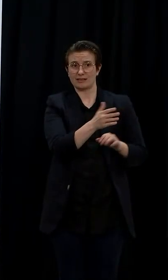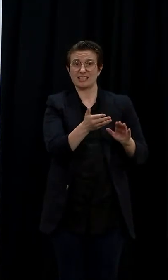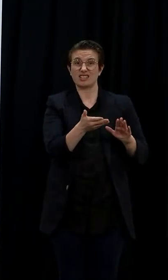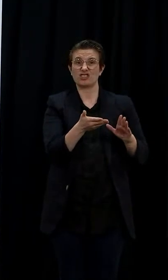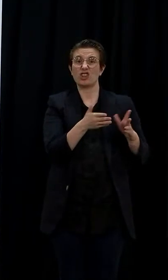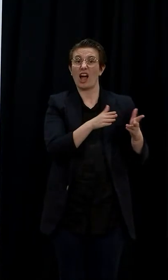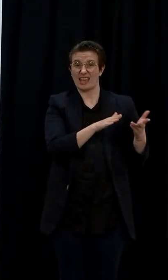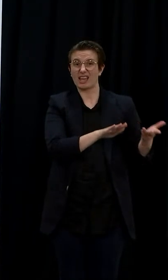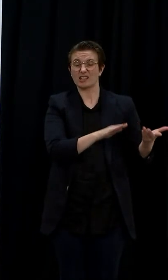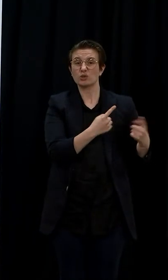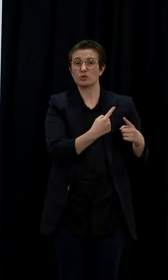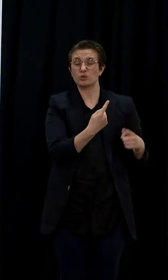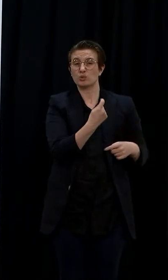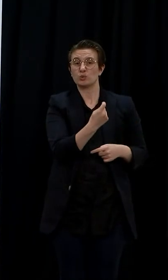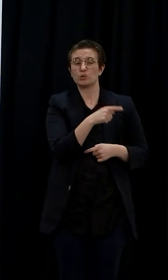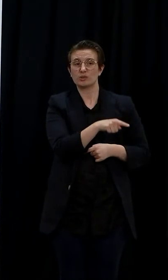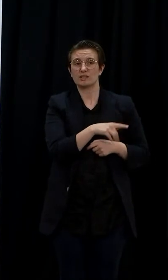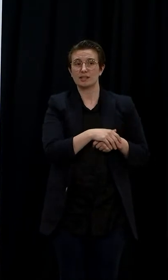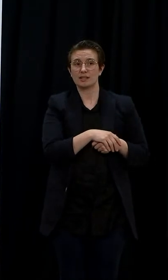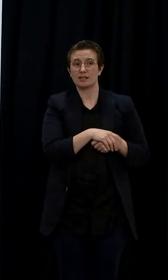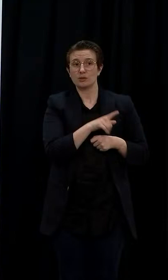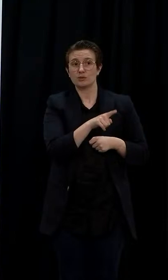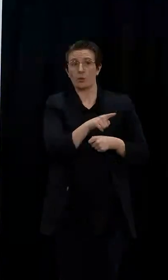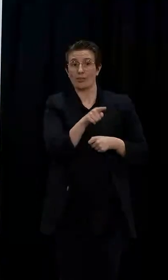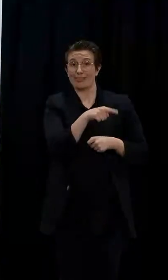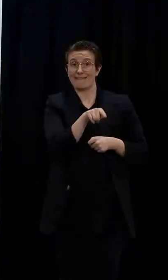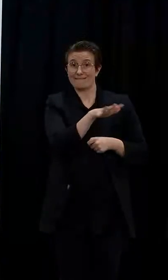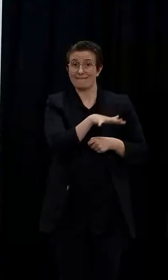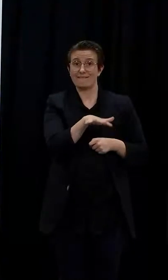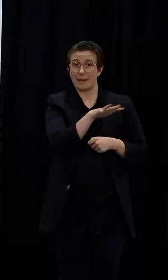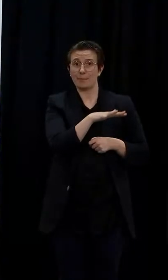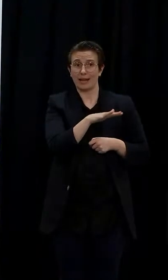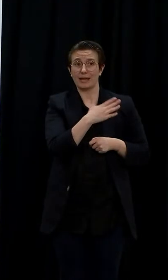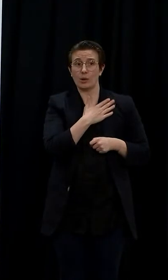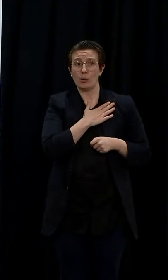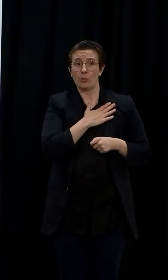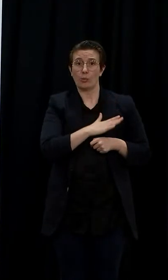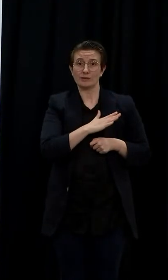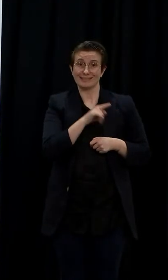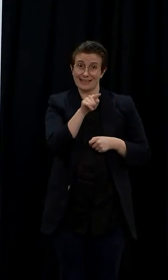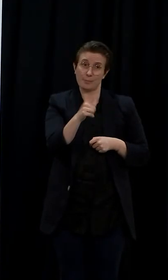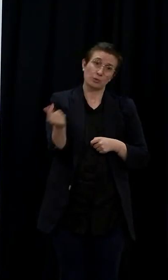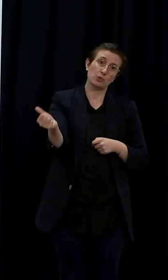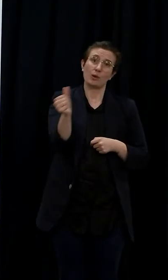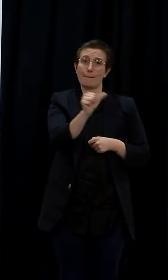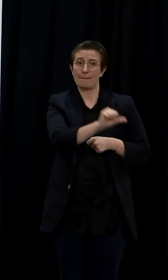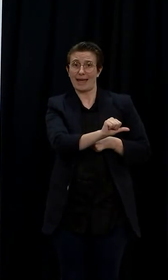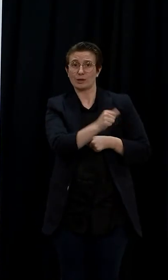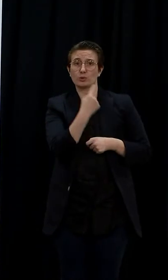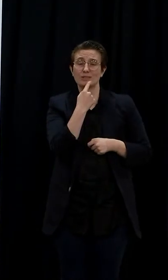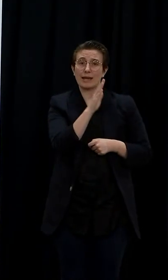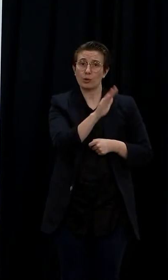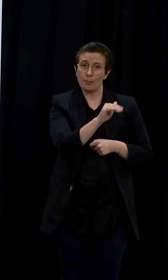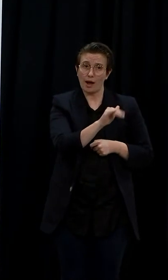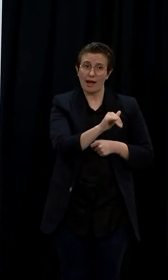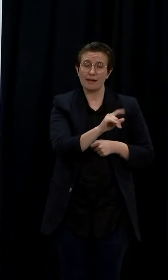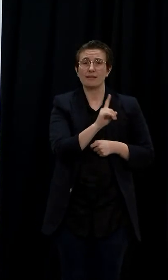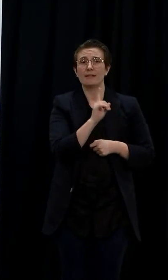Health, say goodbye, but he's been declined an emergency MIQ spot because he's not a citizen.